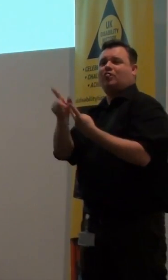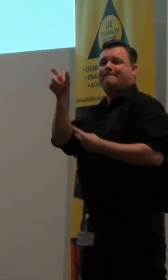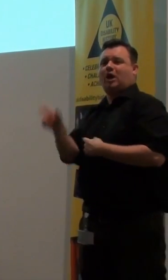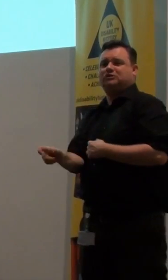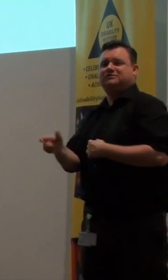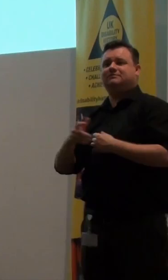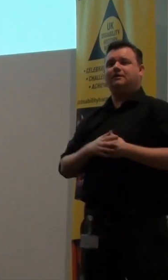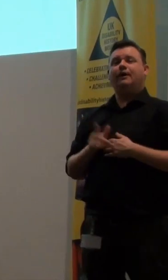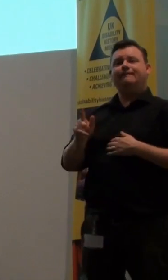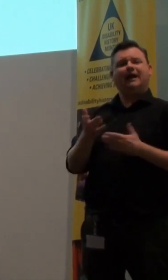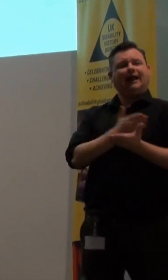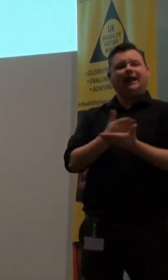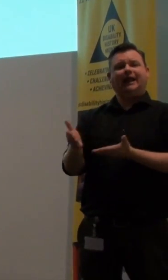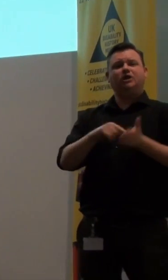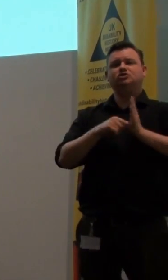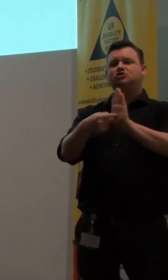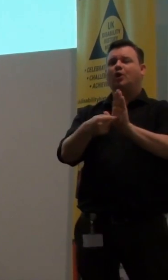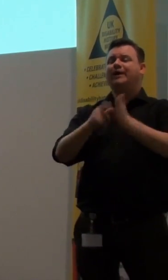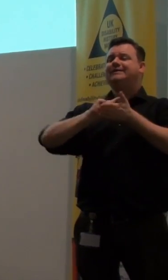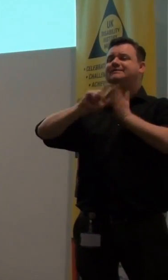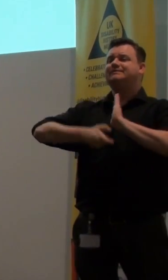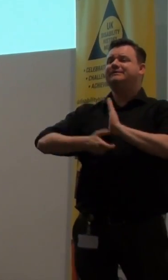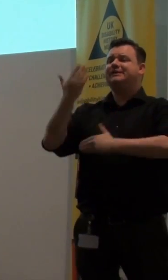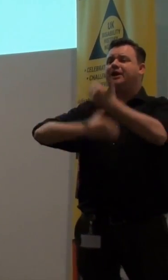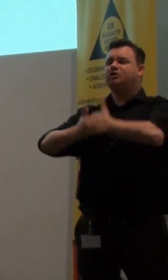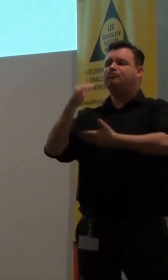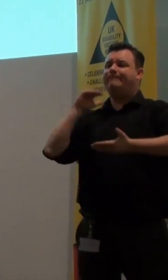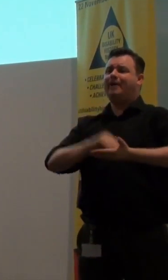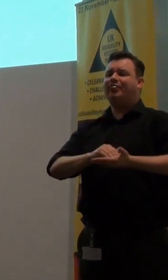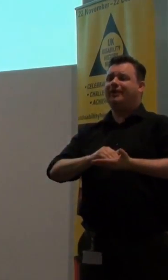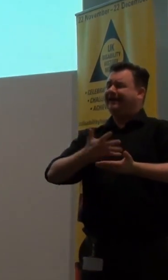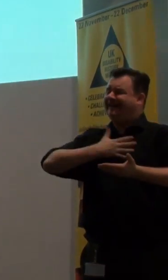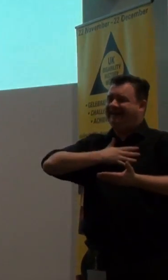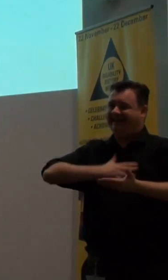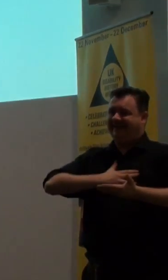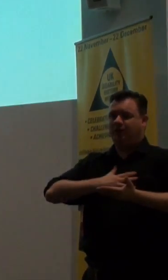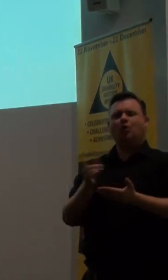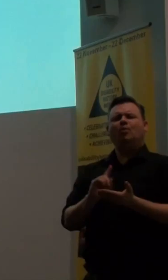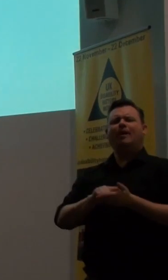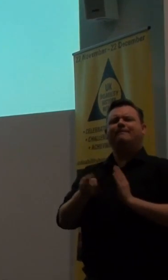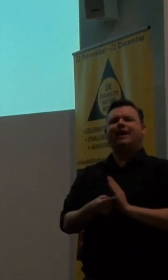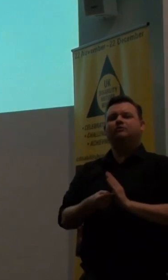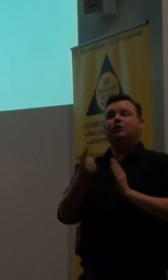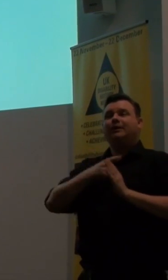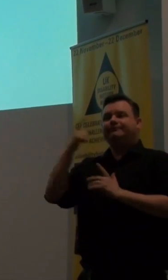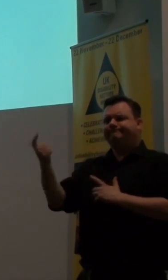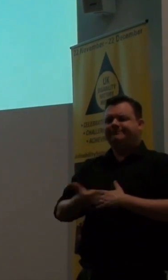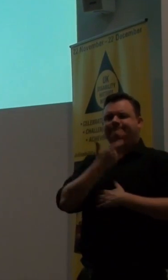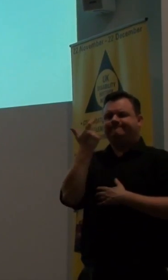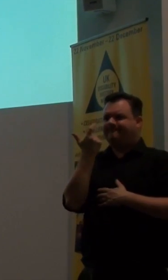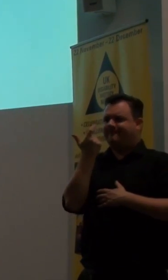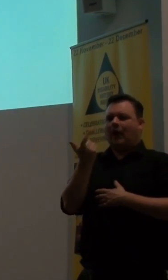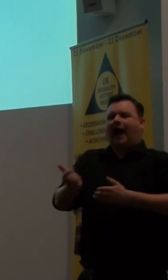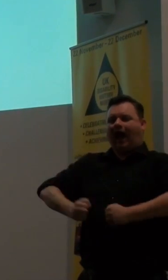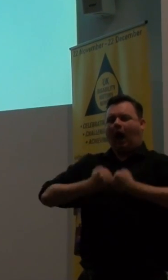But it's clearly shown that Disability History Month is necessary. While we're about Disability History Month, we're about rediscovering our past,